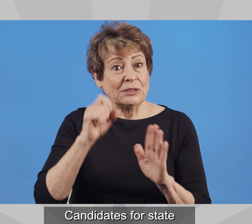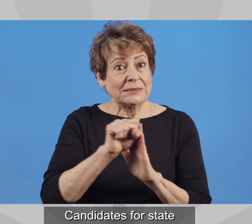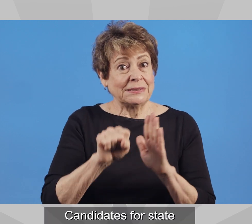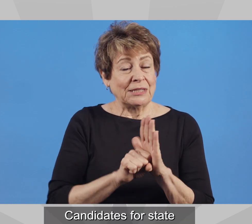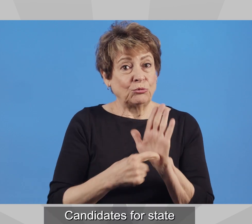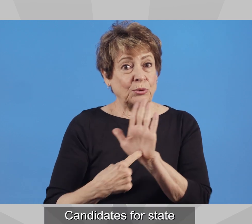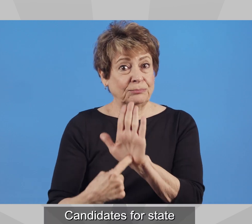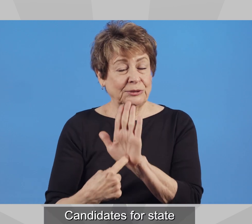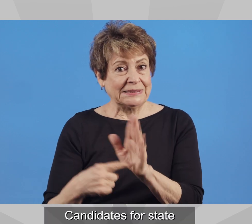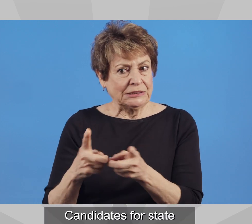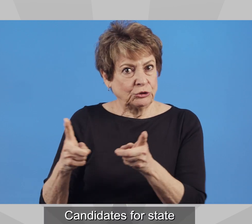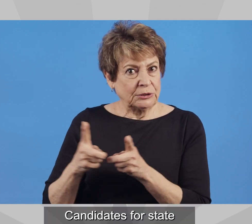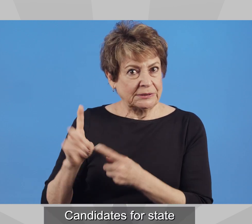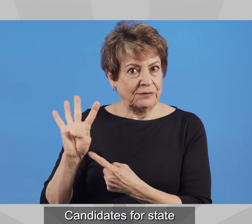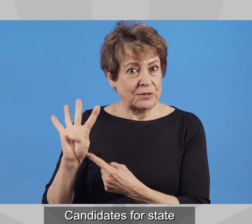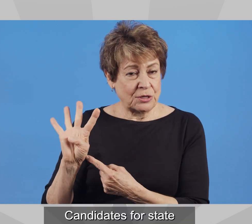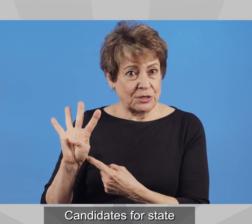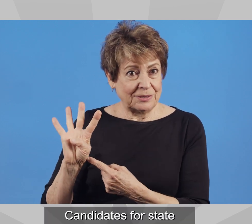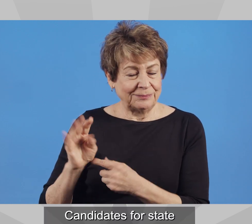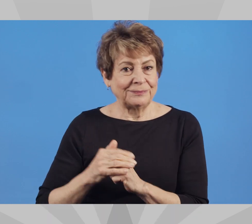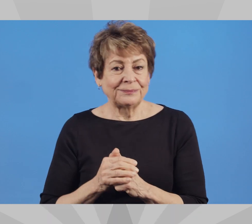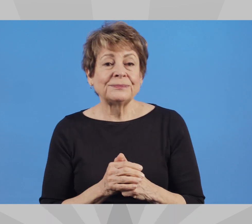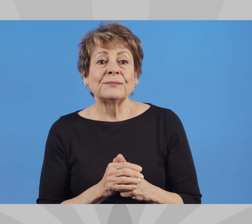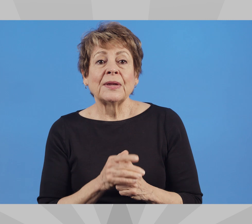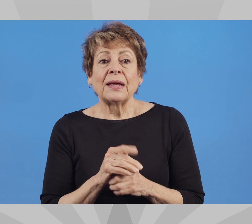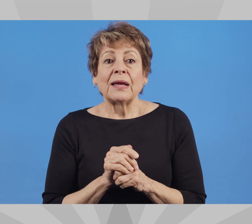Candidates for State Representative, District 4